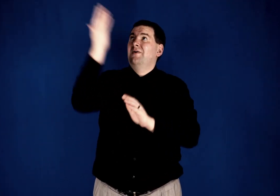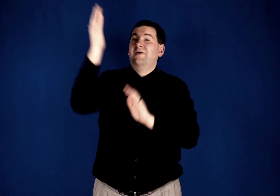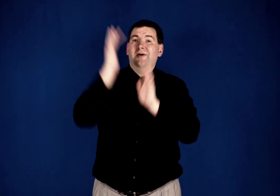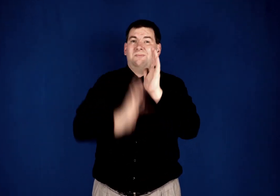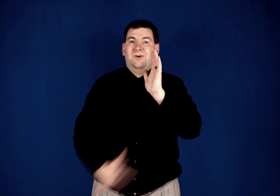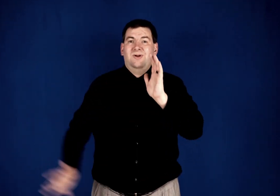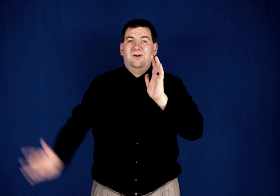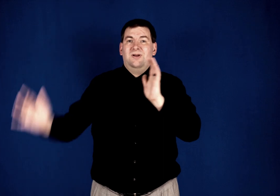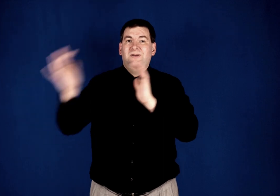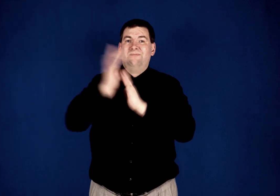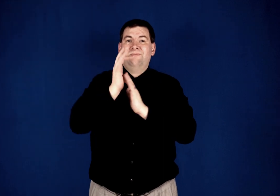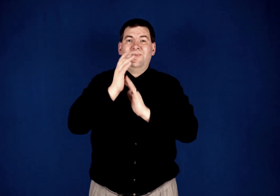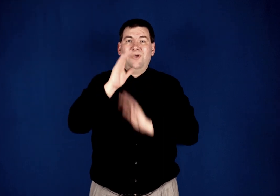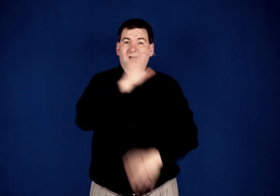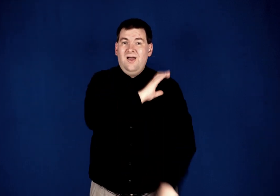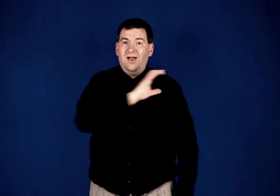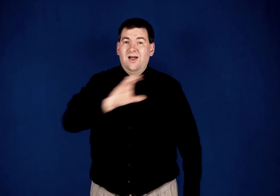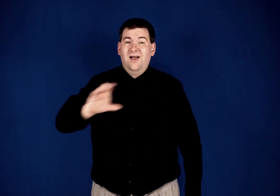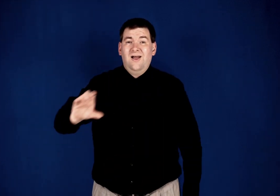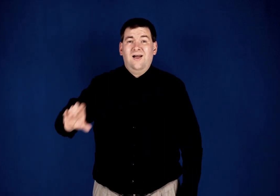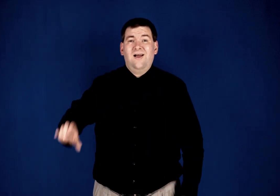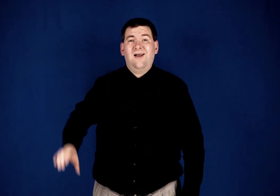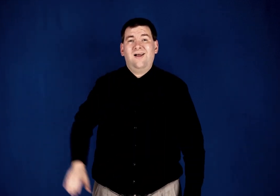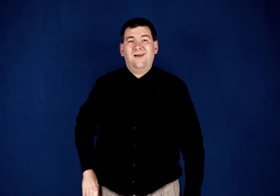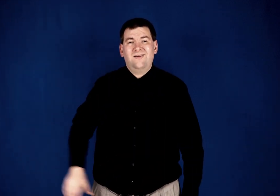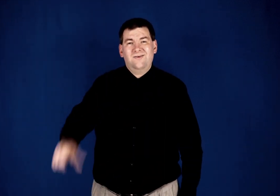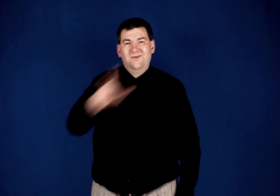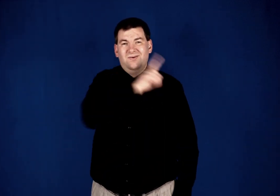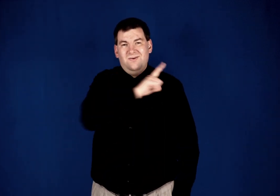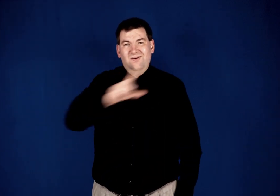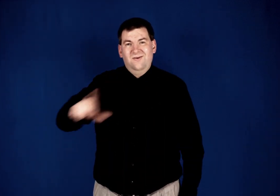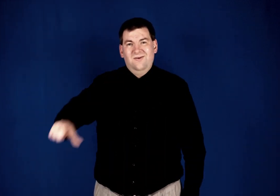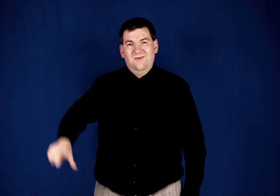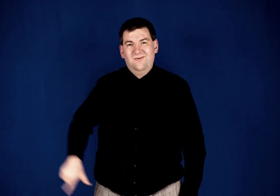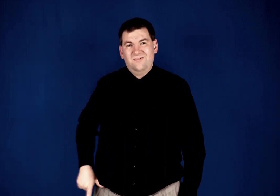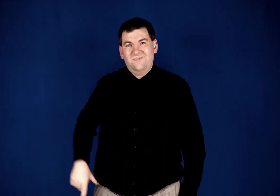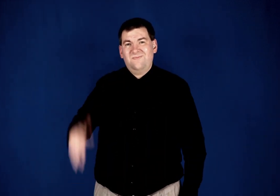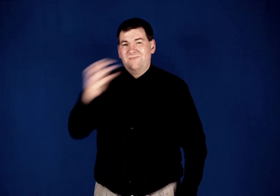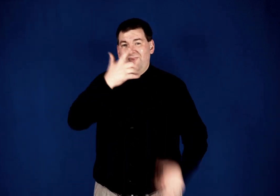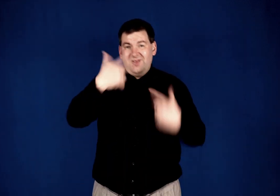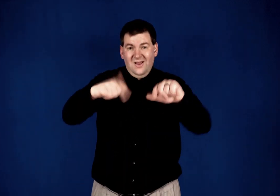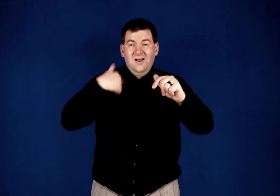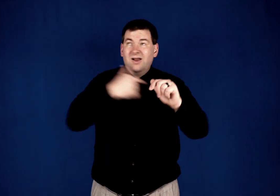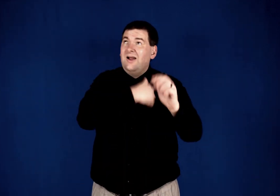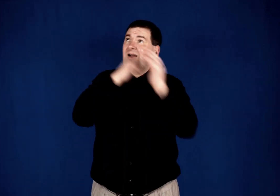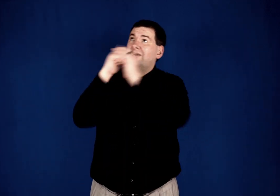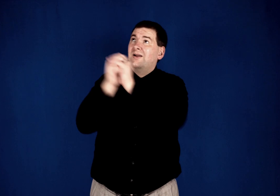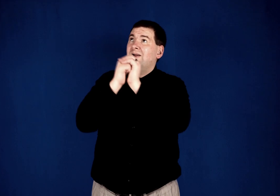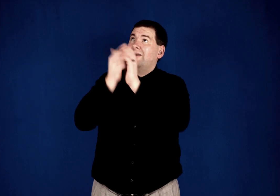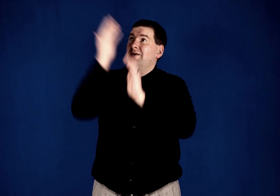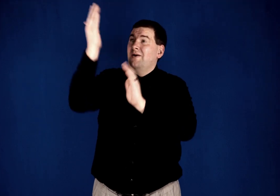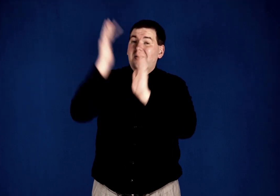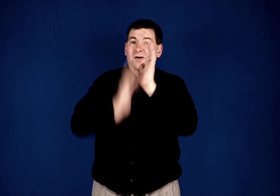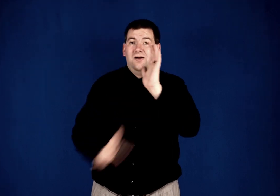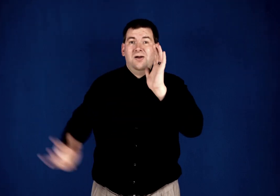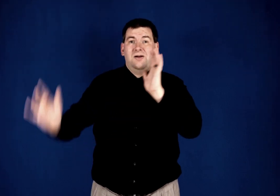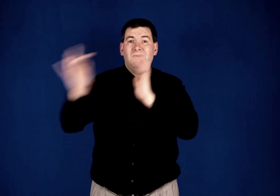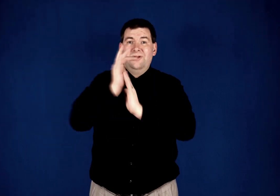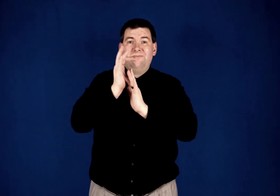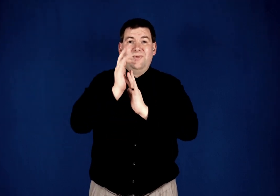Him Christ the Lord O come, let us adore Him